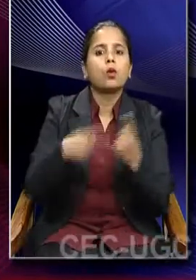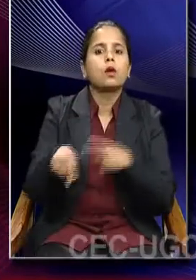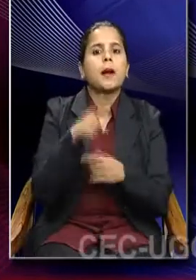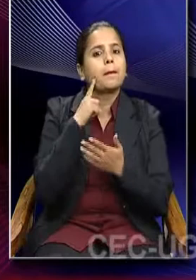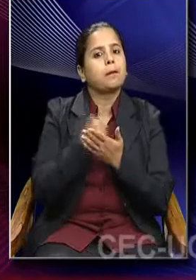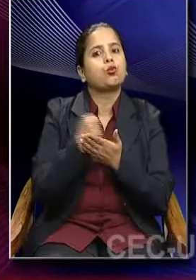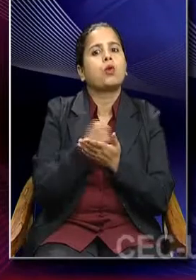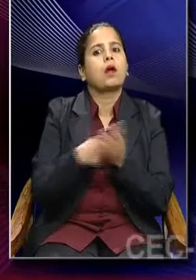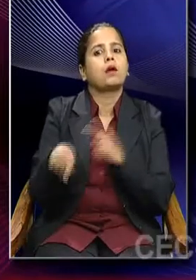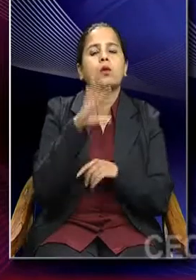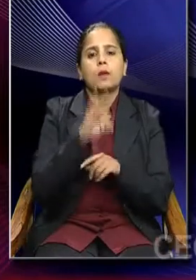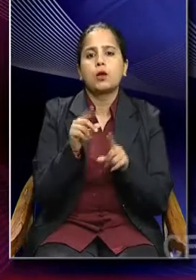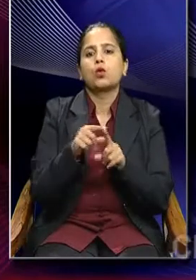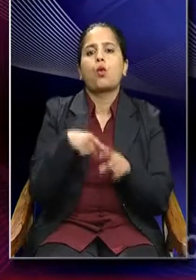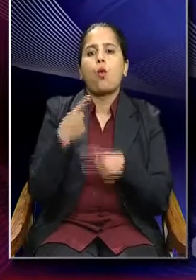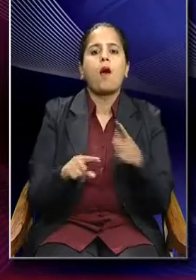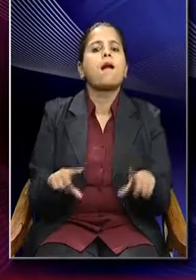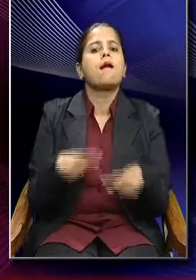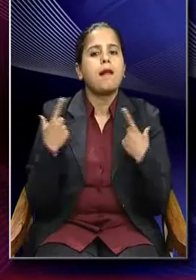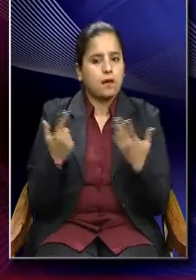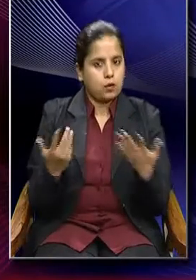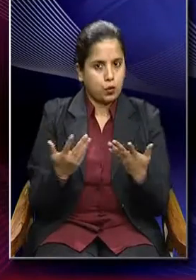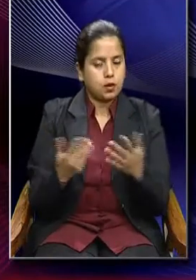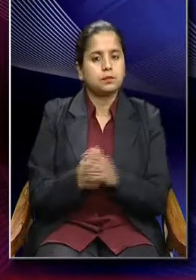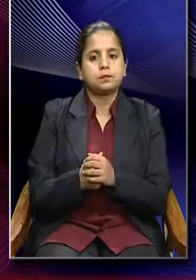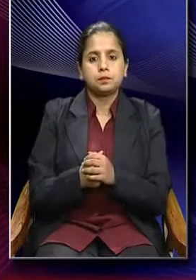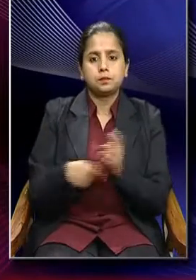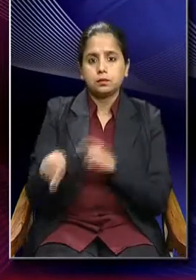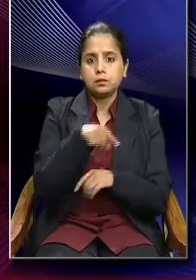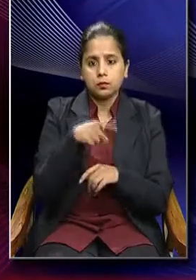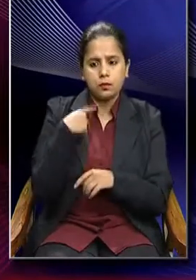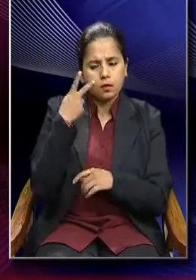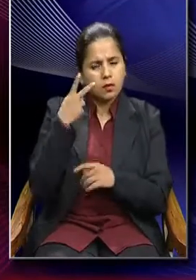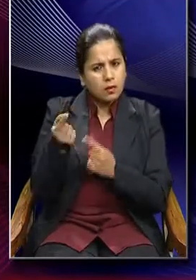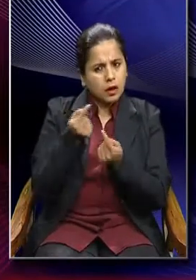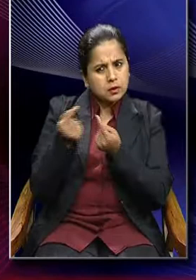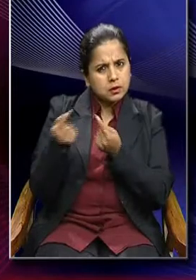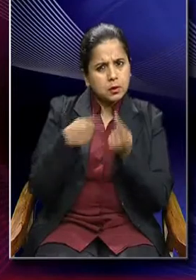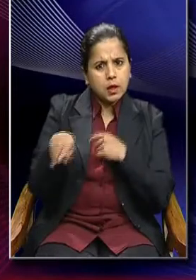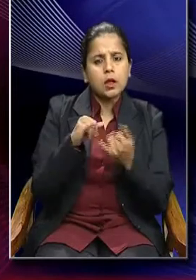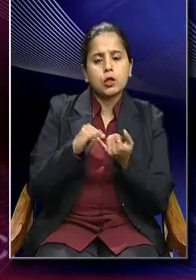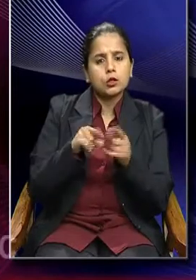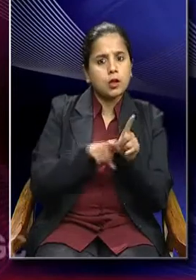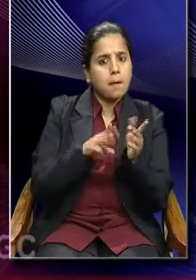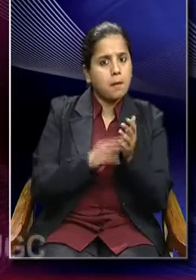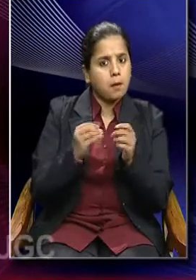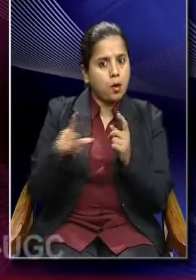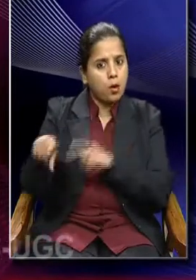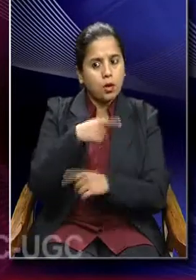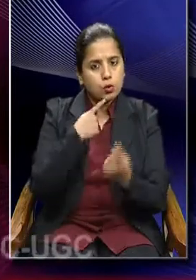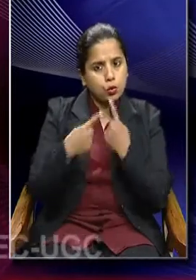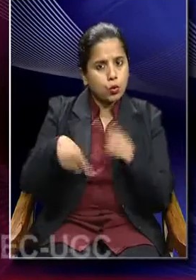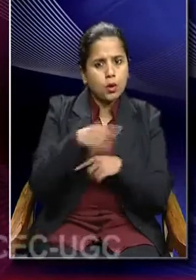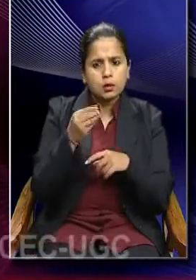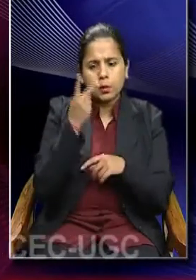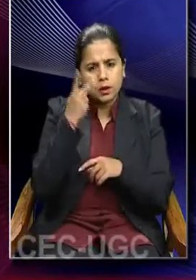practical activities of everyday life. They bear resemblance to symbolic interactionism. So, more or less they